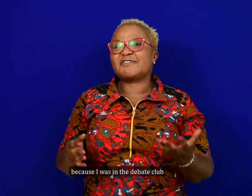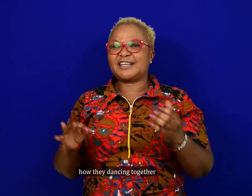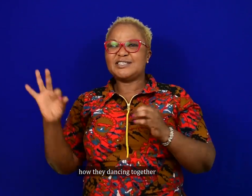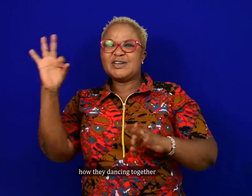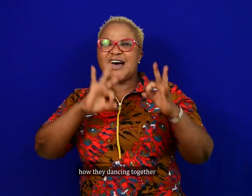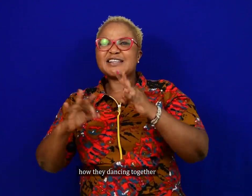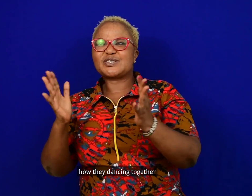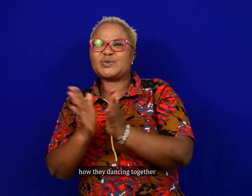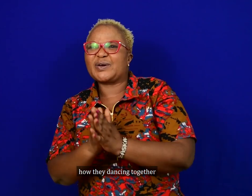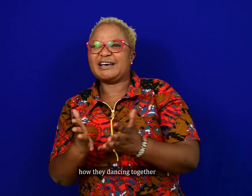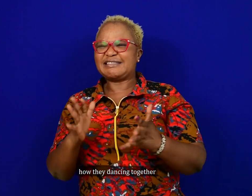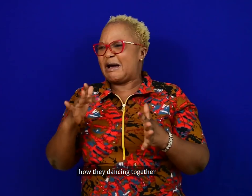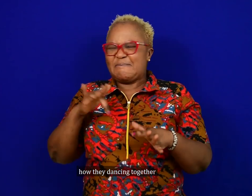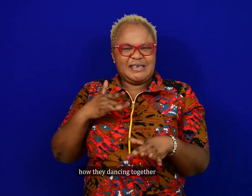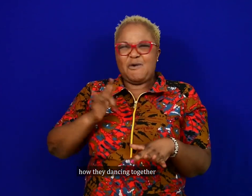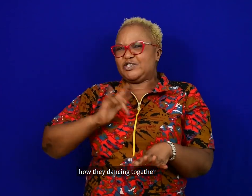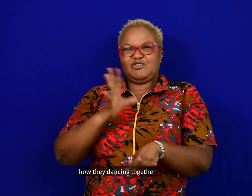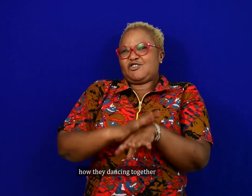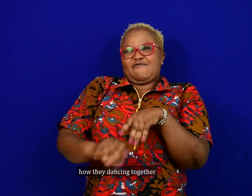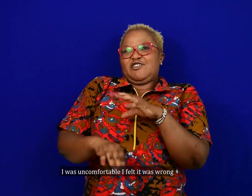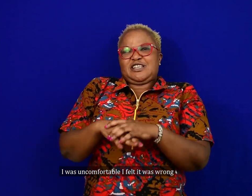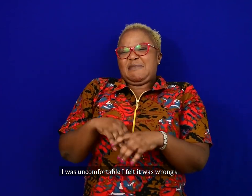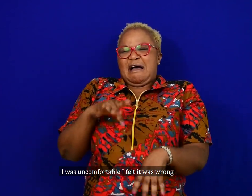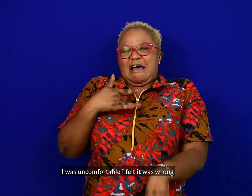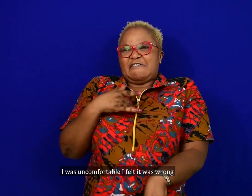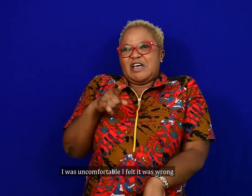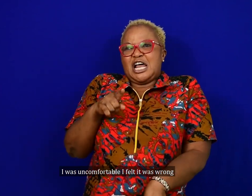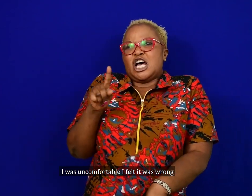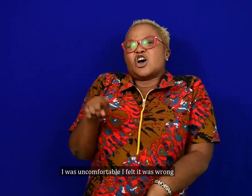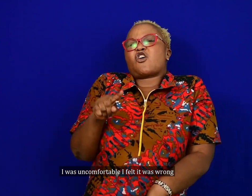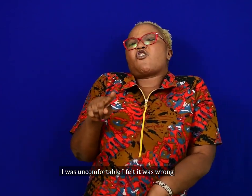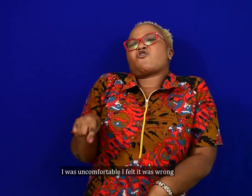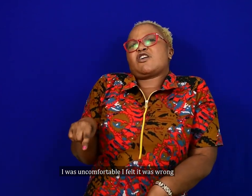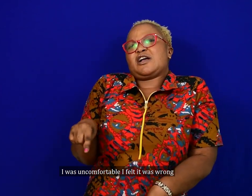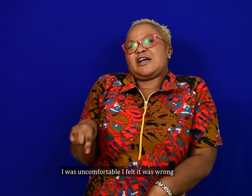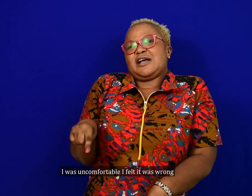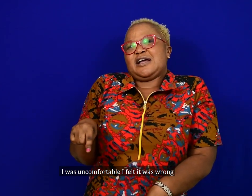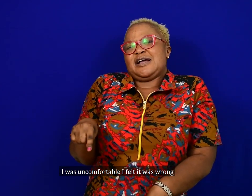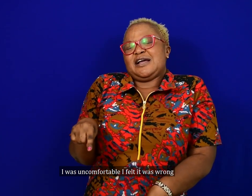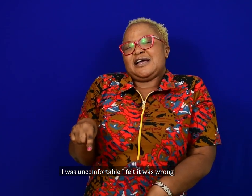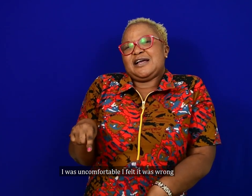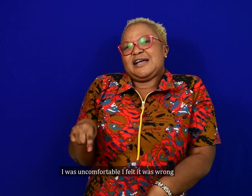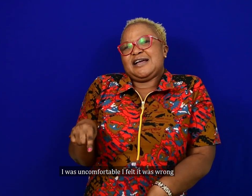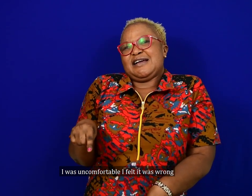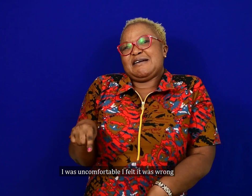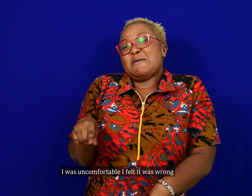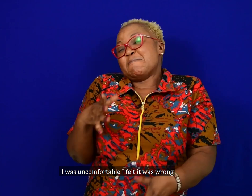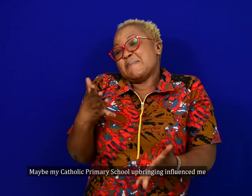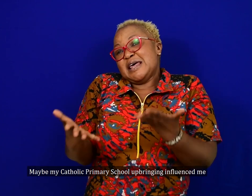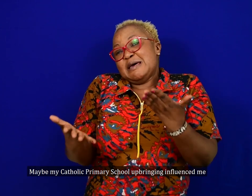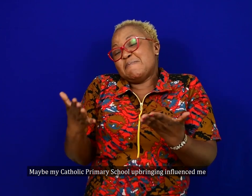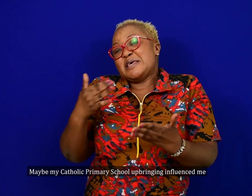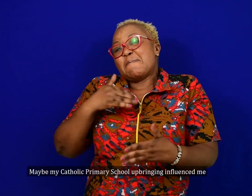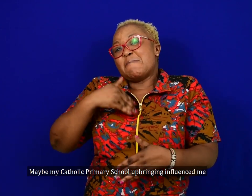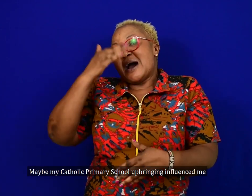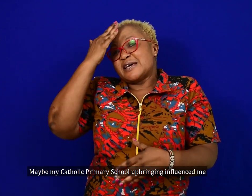how they would behave, dance together. I was uncomfortable. I felt it was wrong. Maybe my Catholic